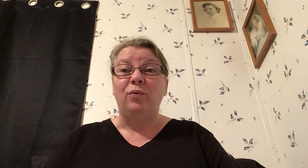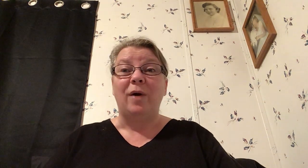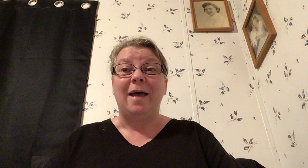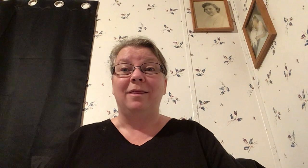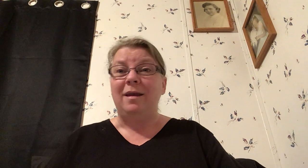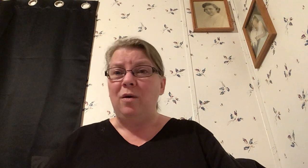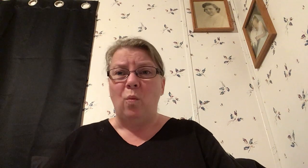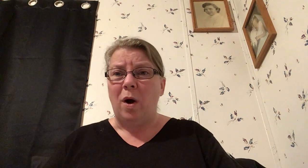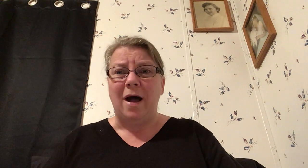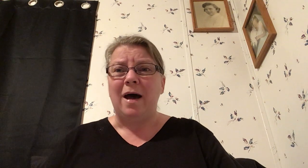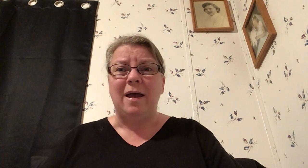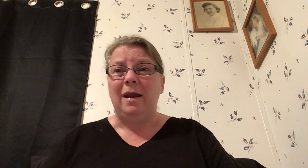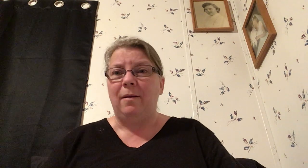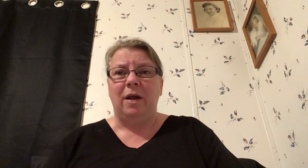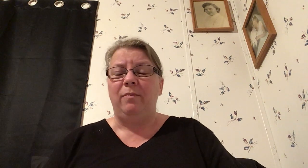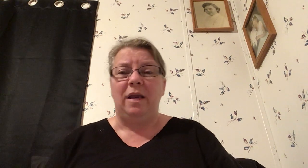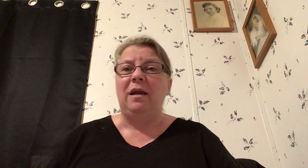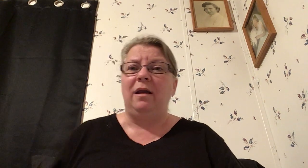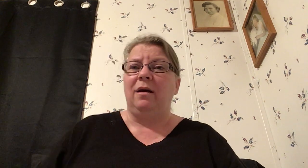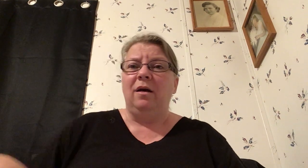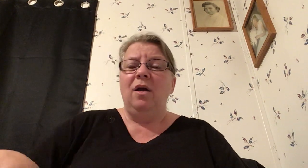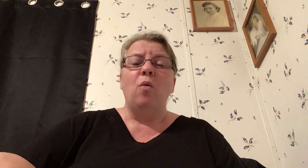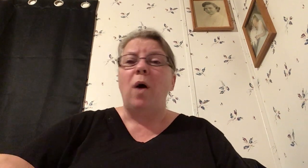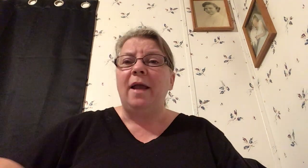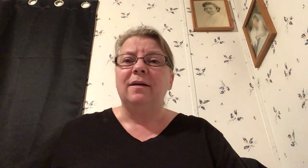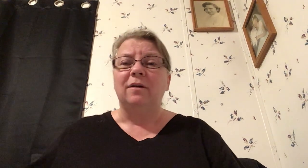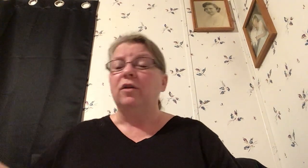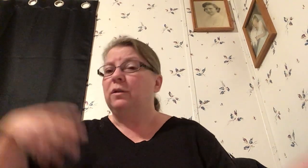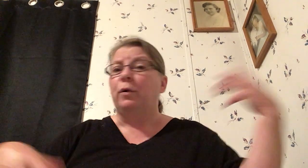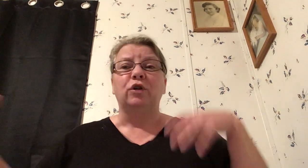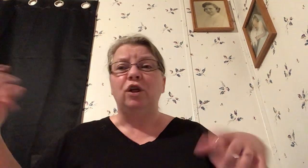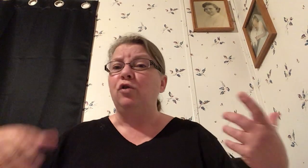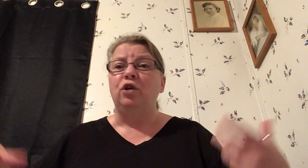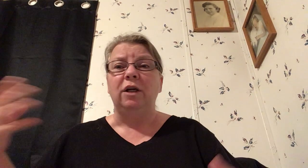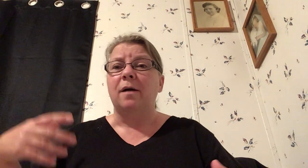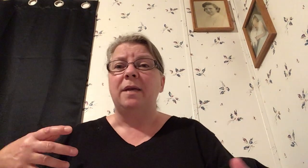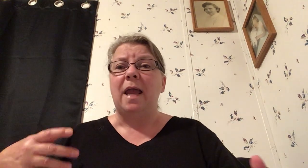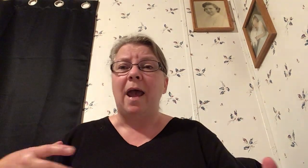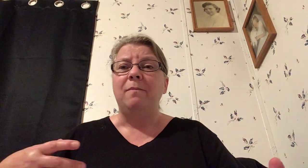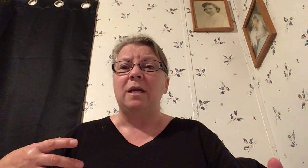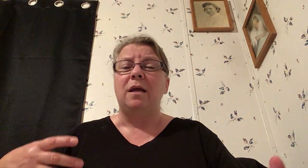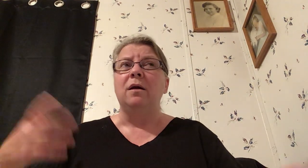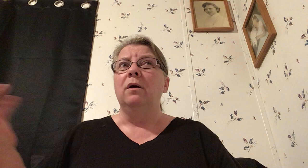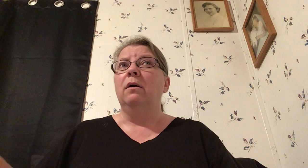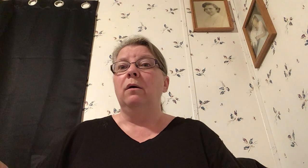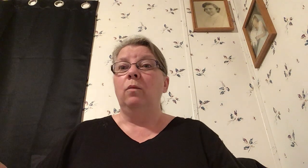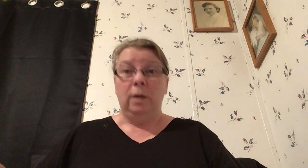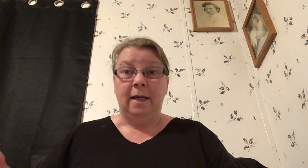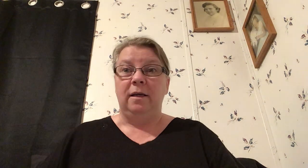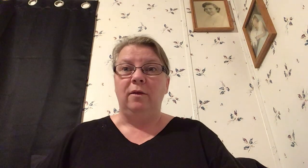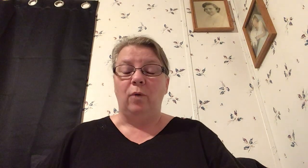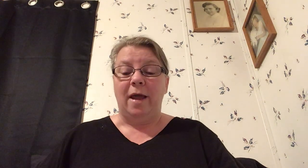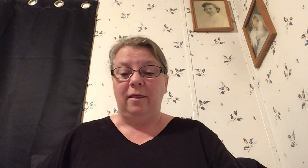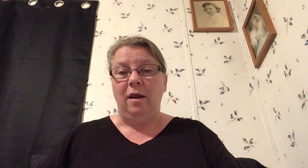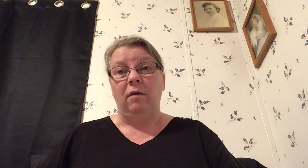the right thing why am i being why is all this persecution coming at me when i did the right thing